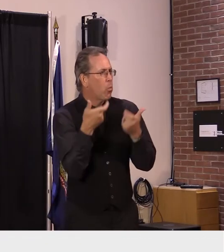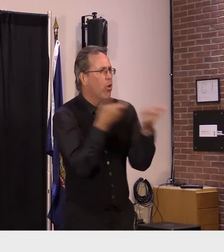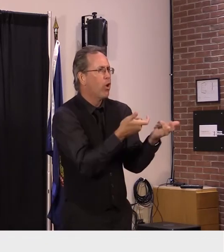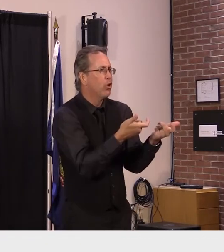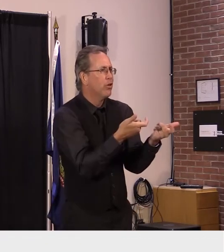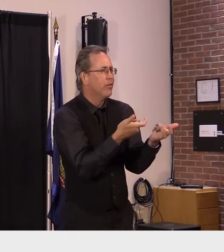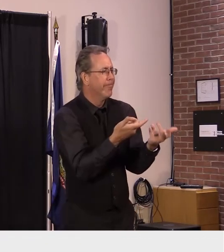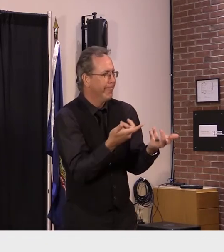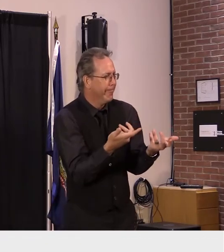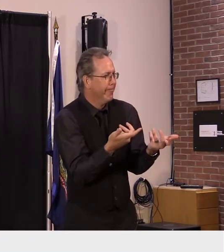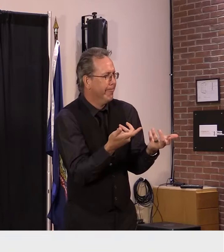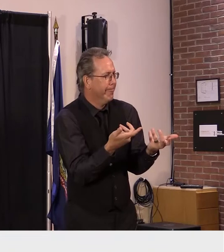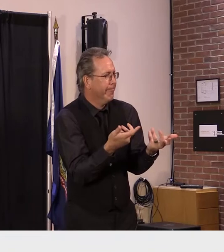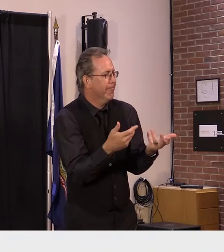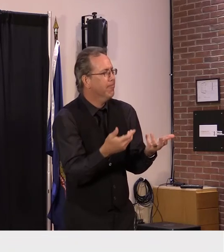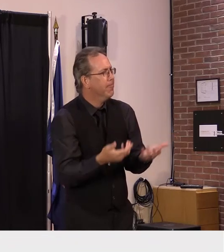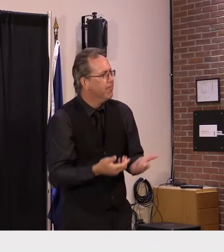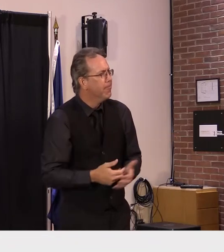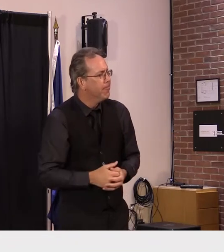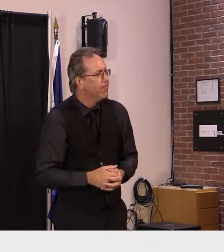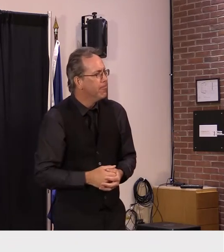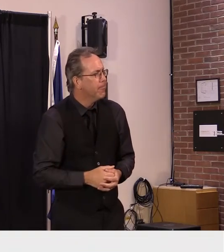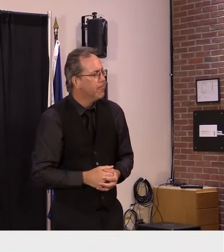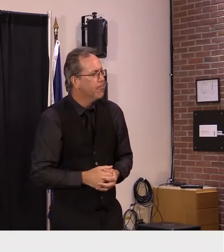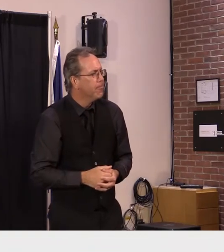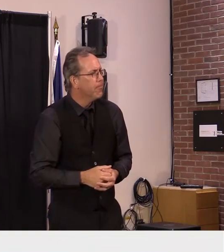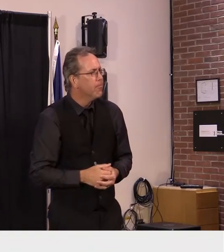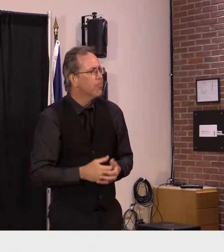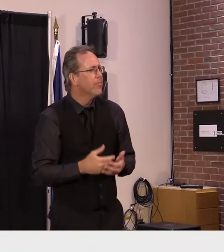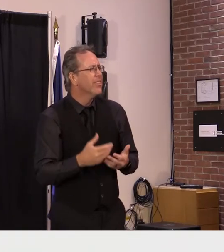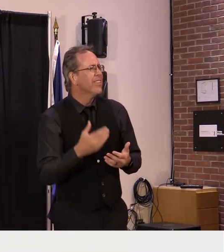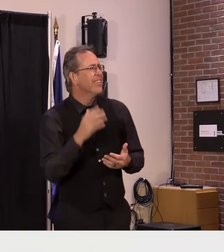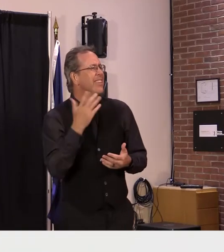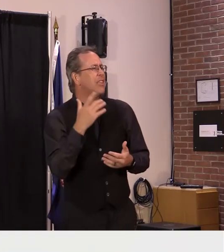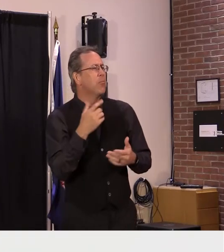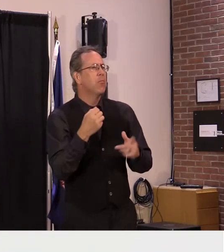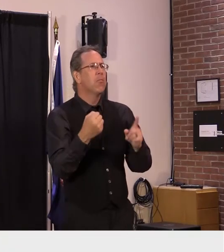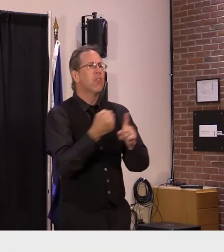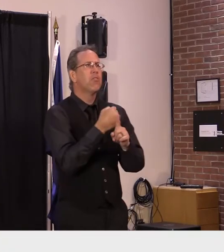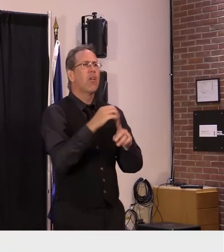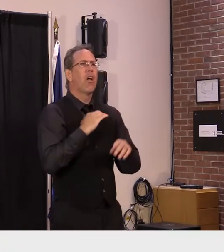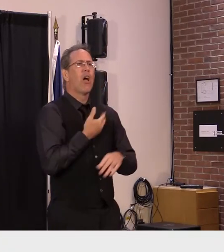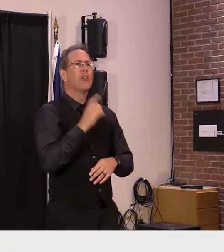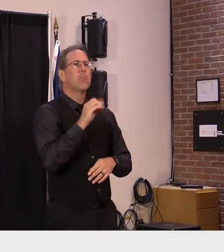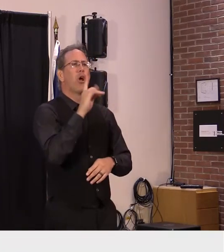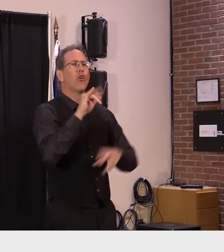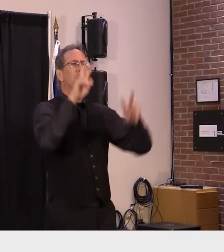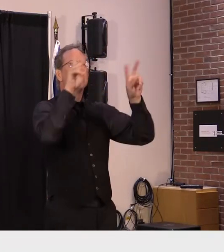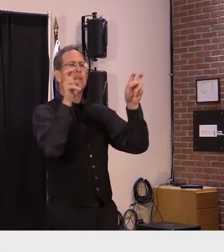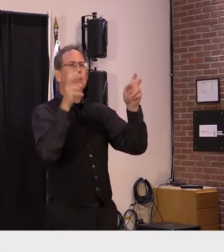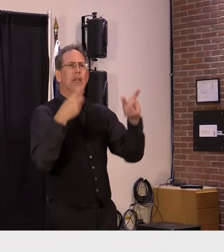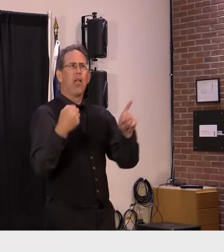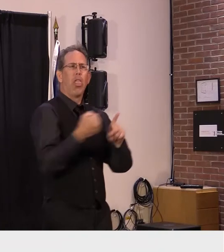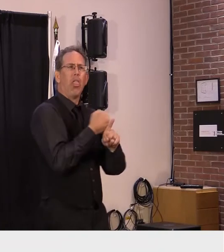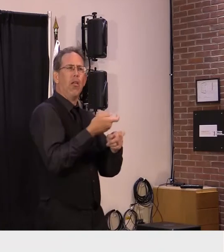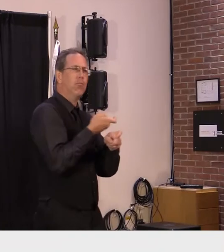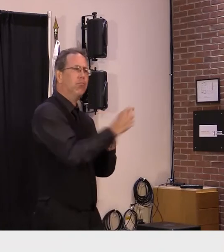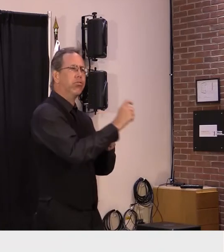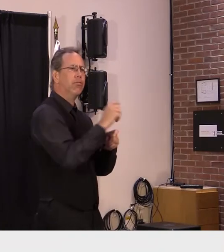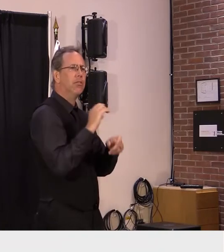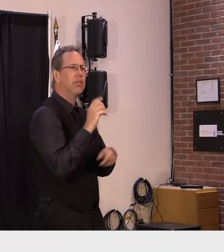so uh this was an assault on our democracy this was an insurrection and uh i think they're